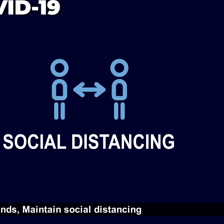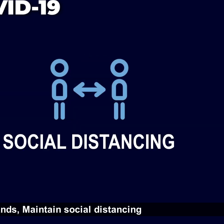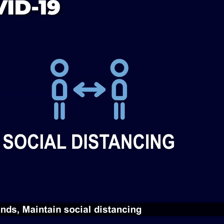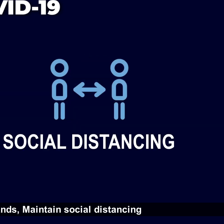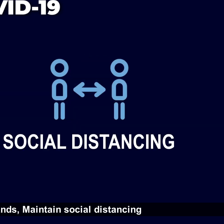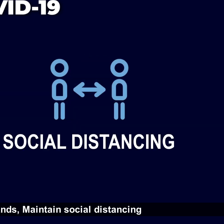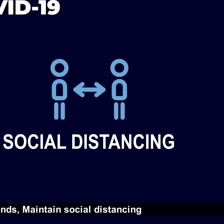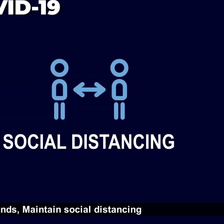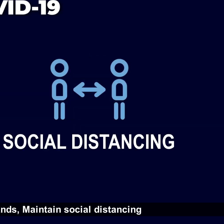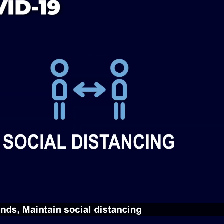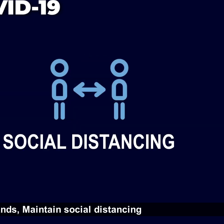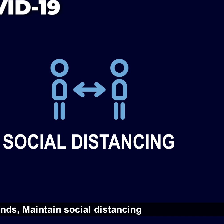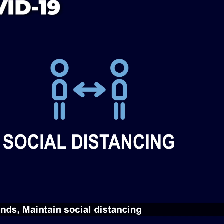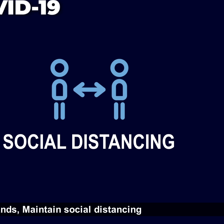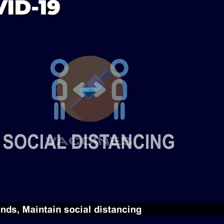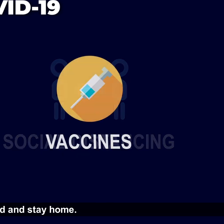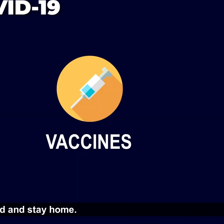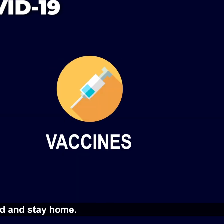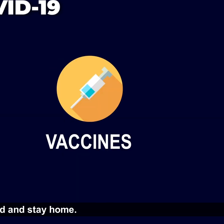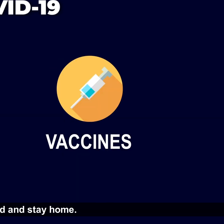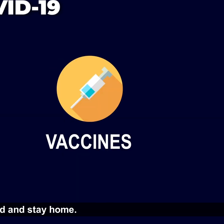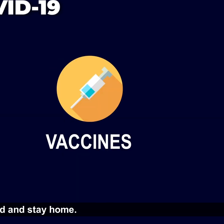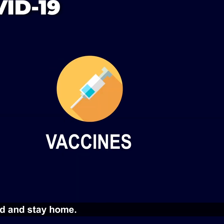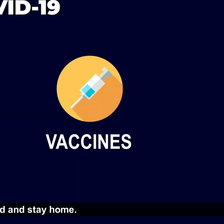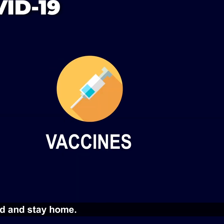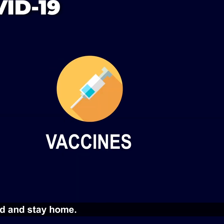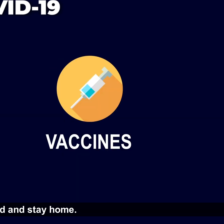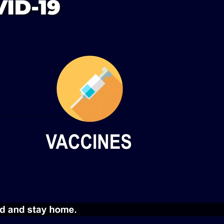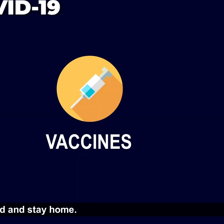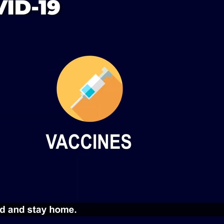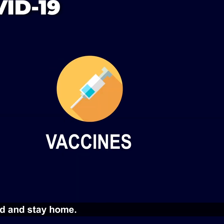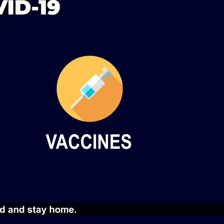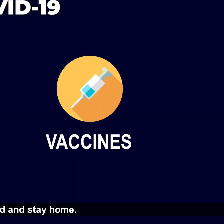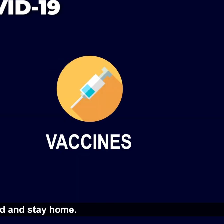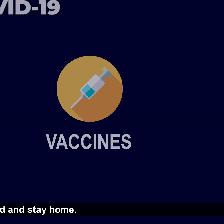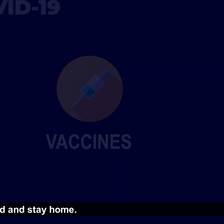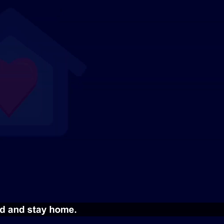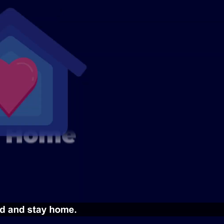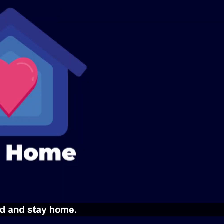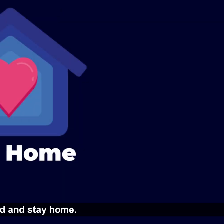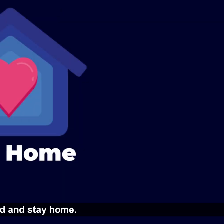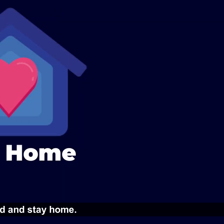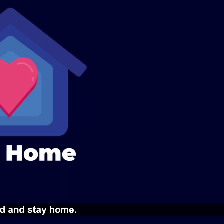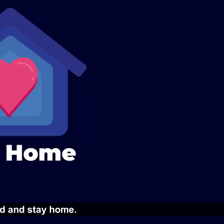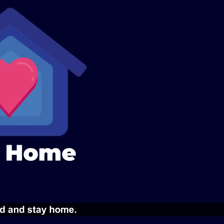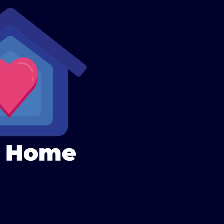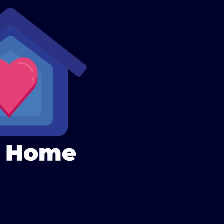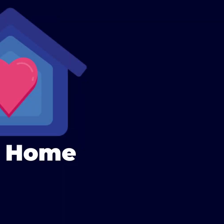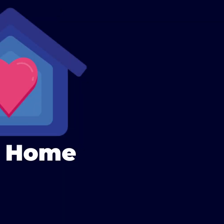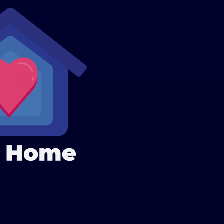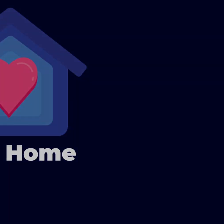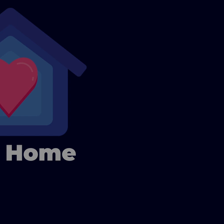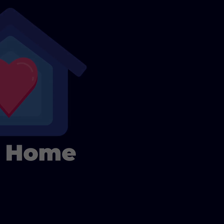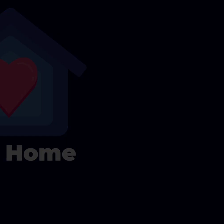Maintain social distancing. Get vaccinated and stay home. tools, how